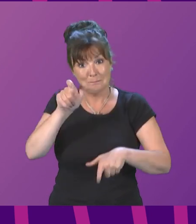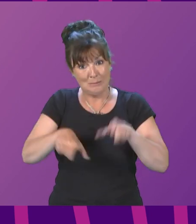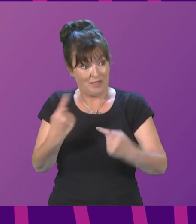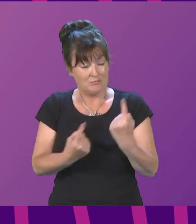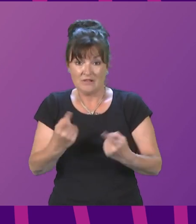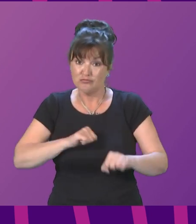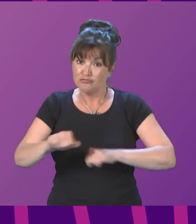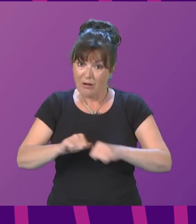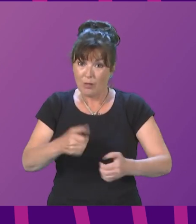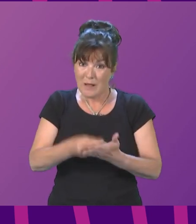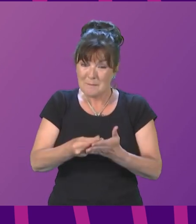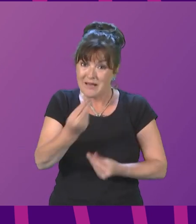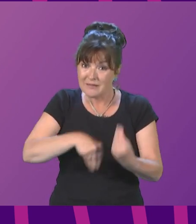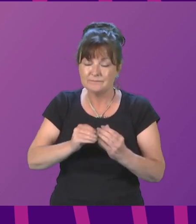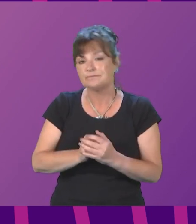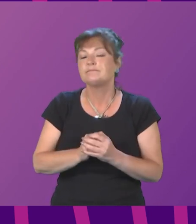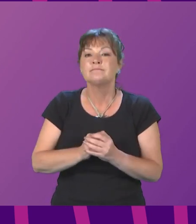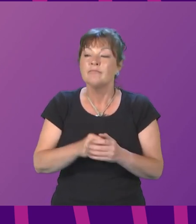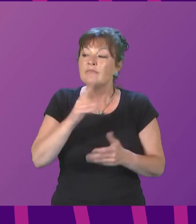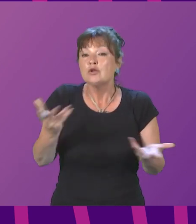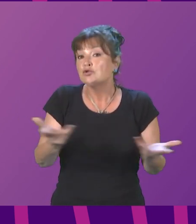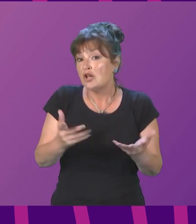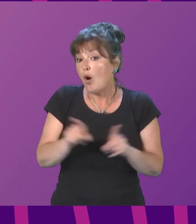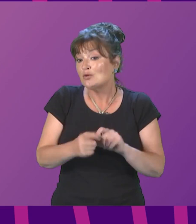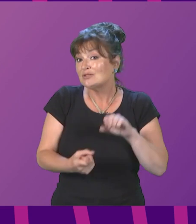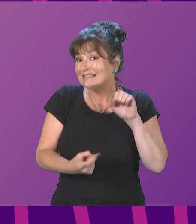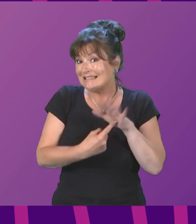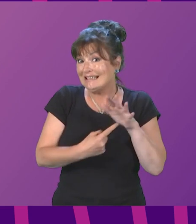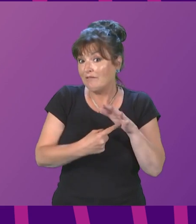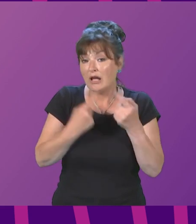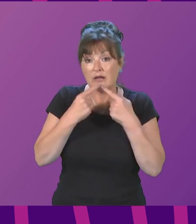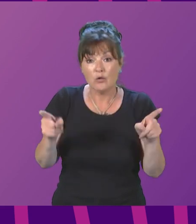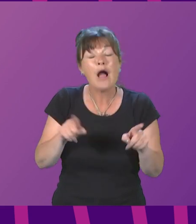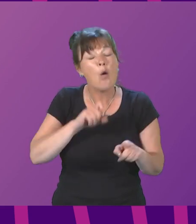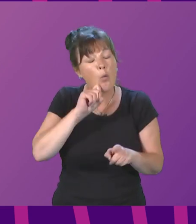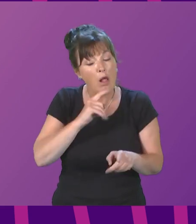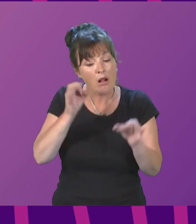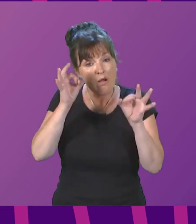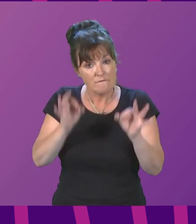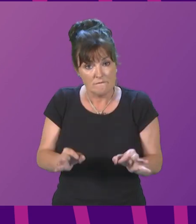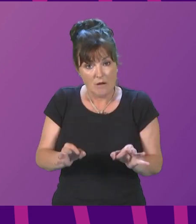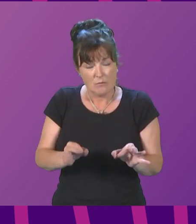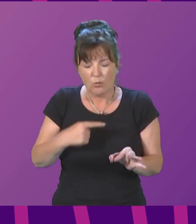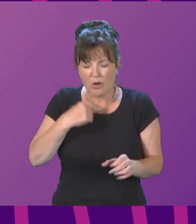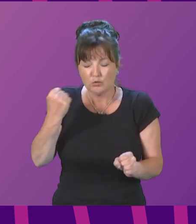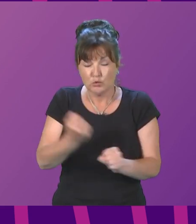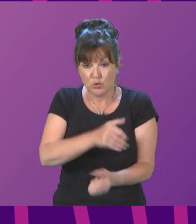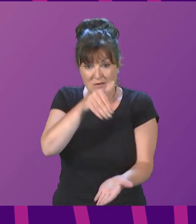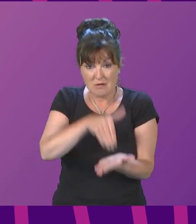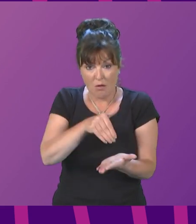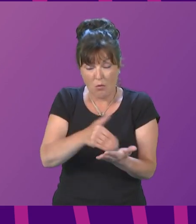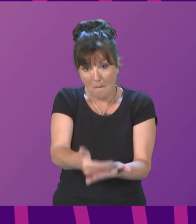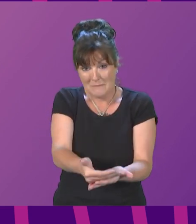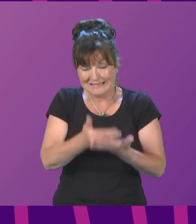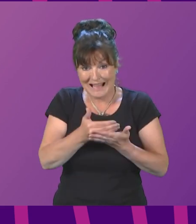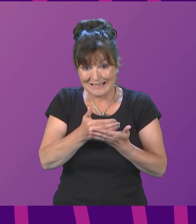perhaps the most significant announcement I will make today, I can confirm to parliament that we will take immediate action to protect tenants